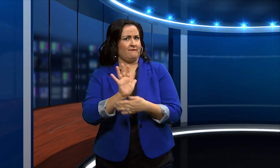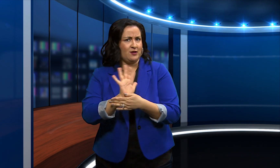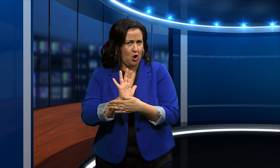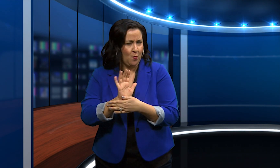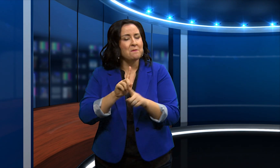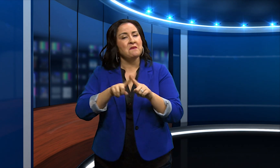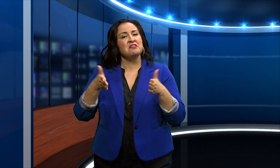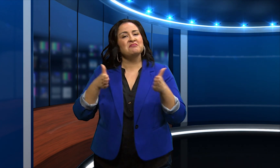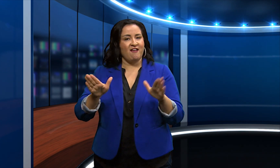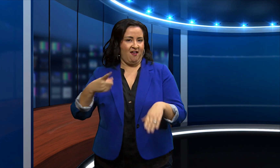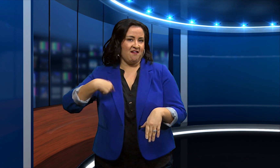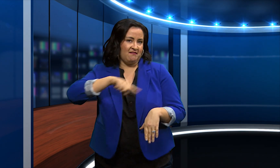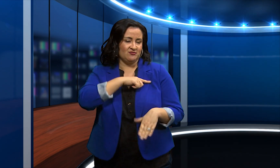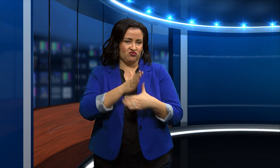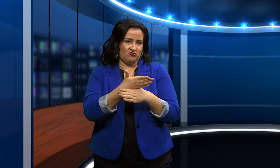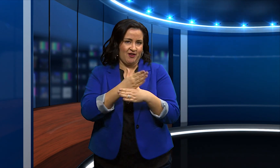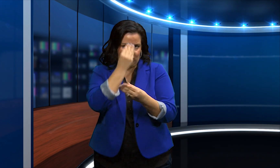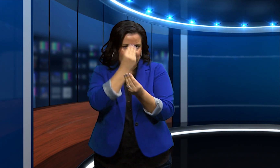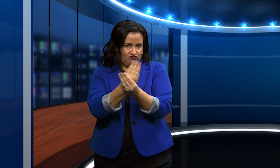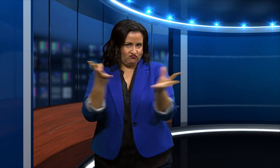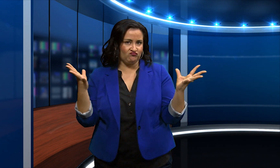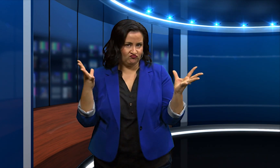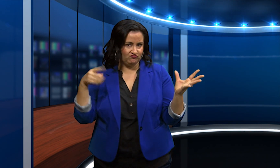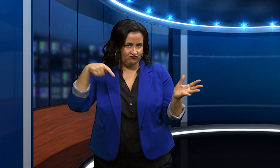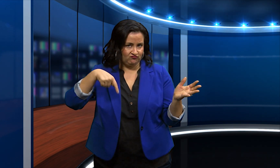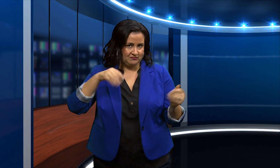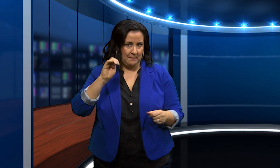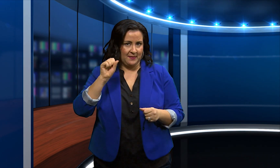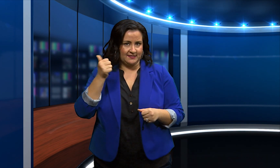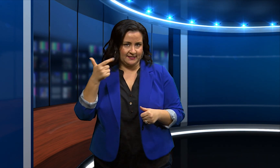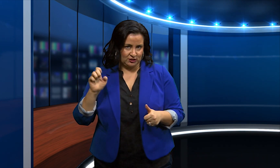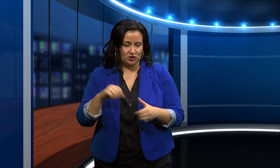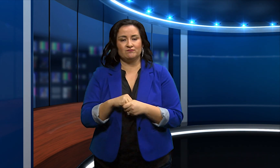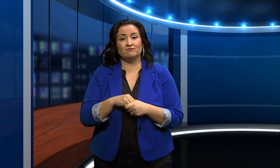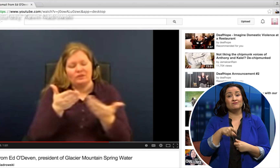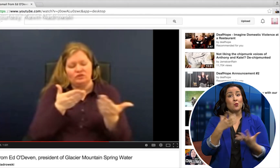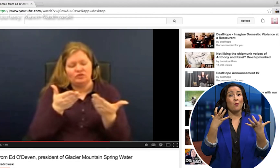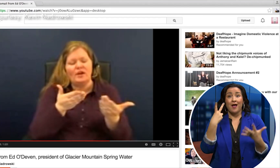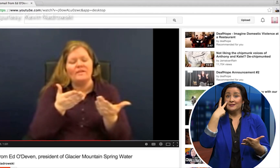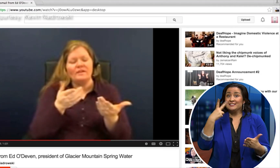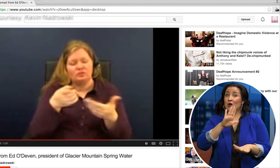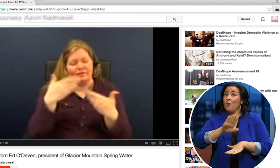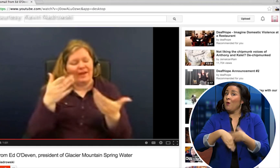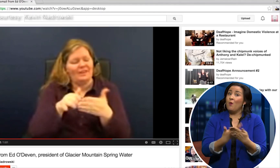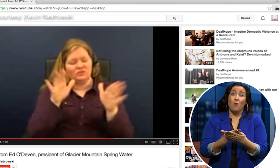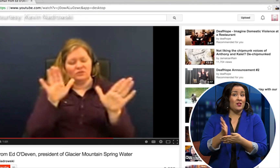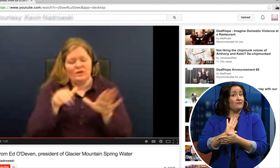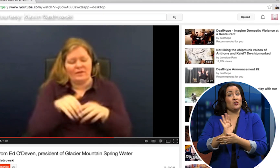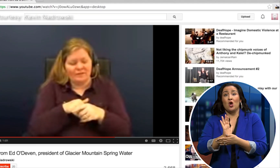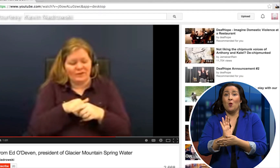but he did allow us to air his video message. You can see the entire video by following the link below,